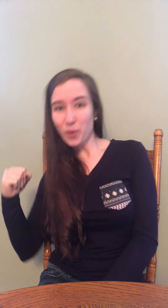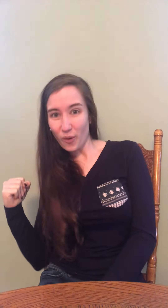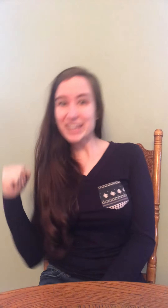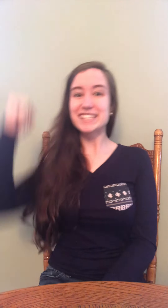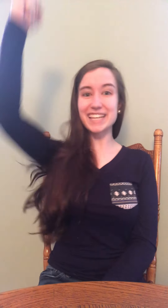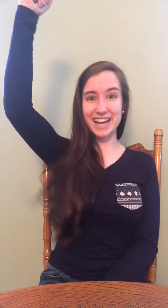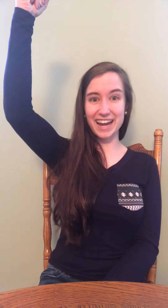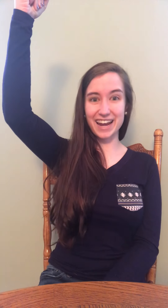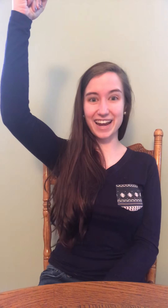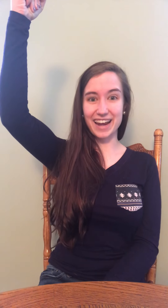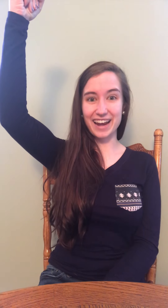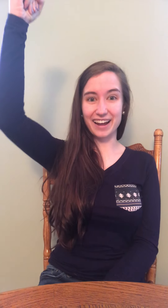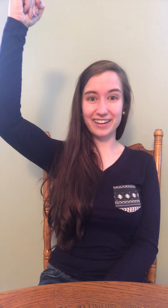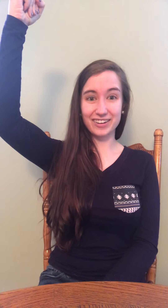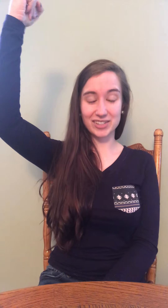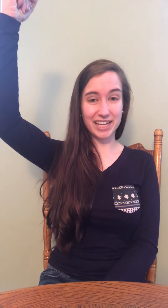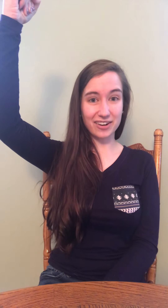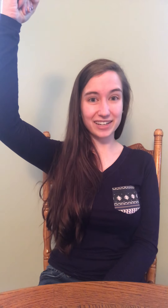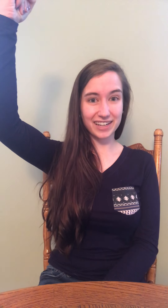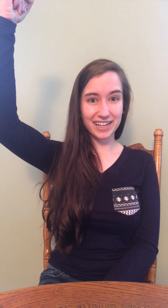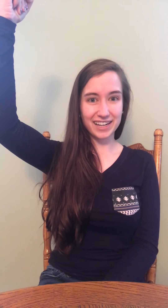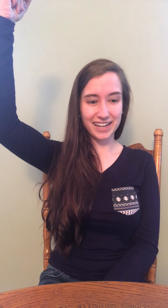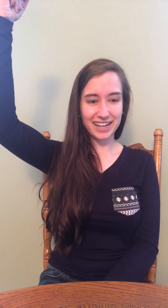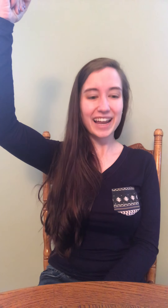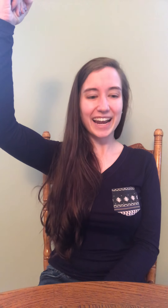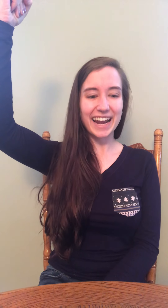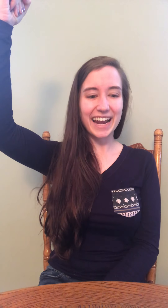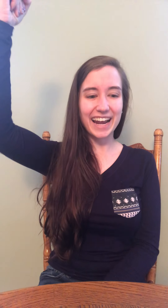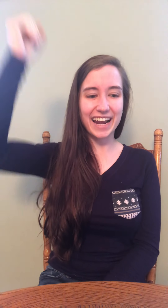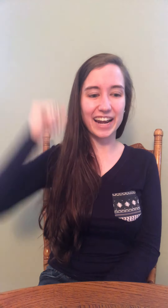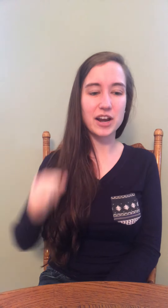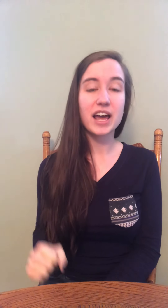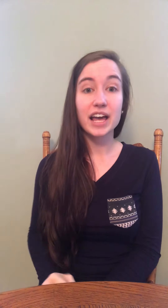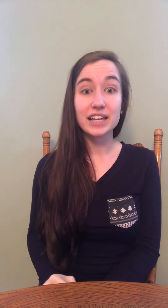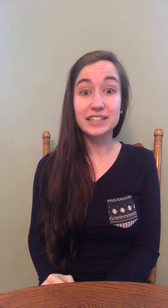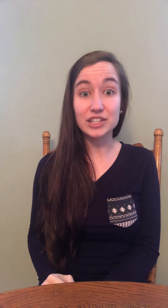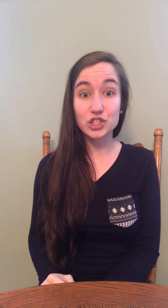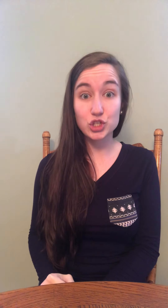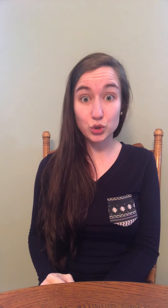Poison. What sound? M. Destroy.